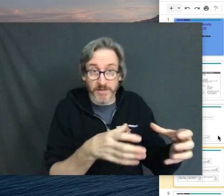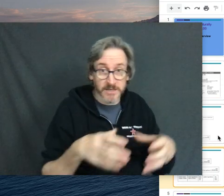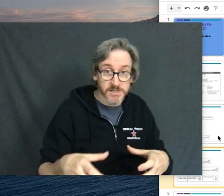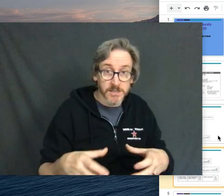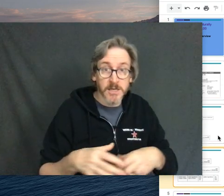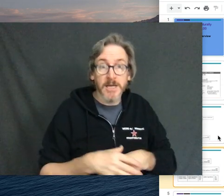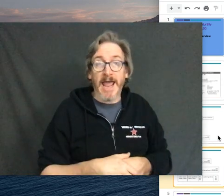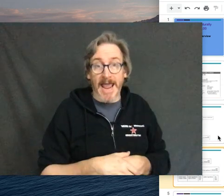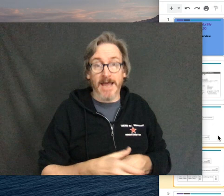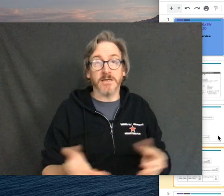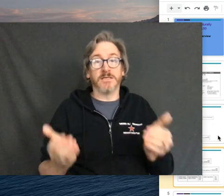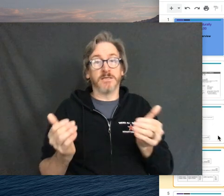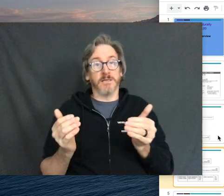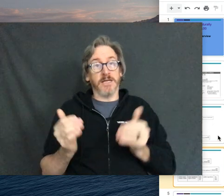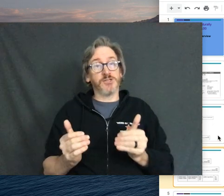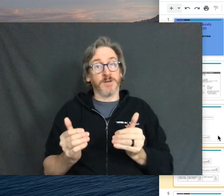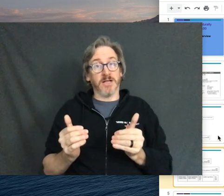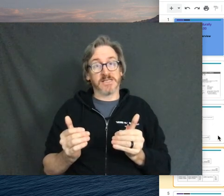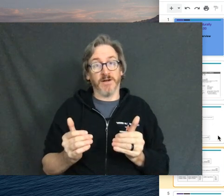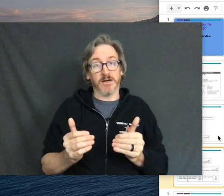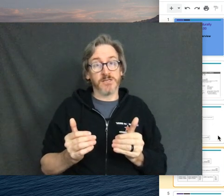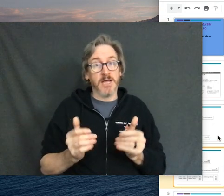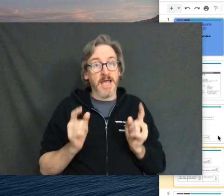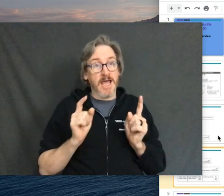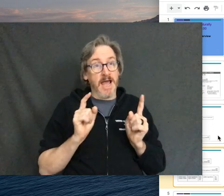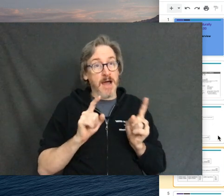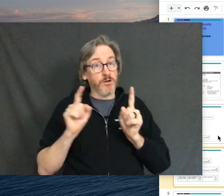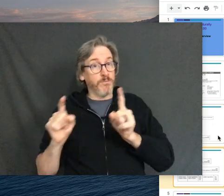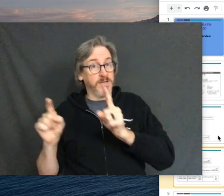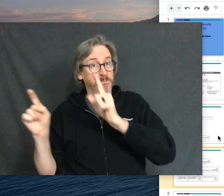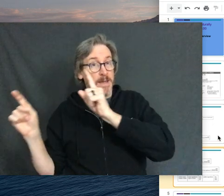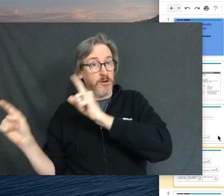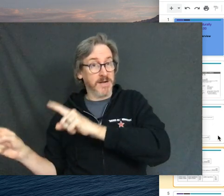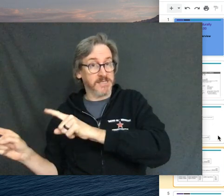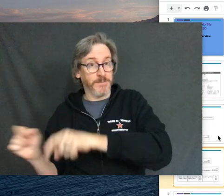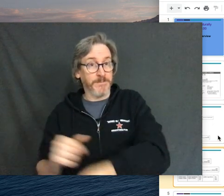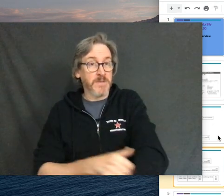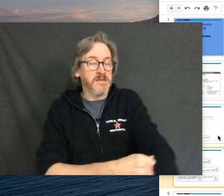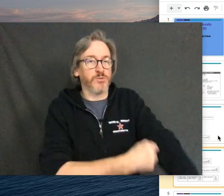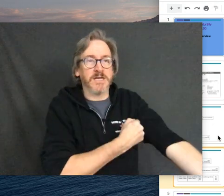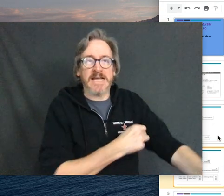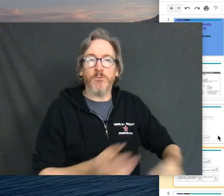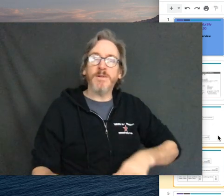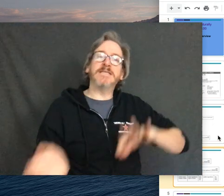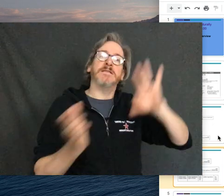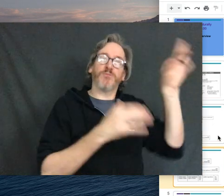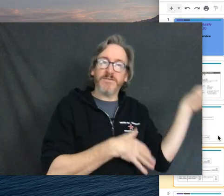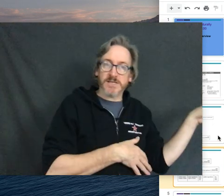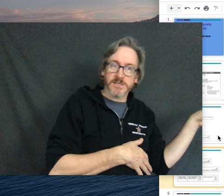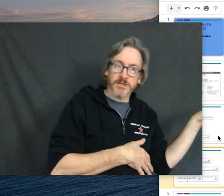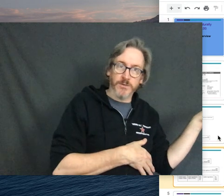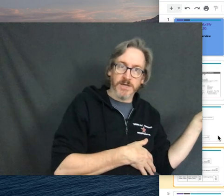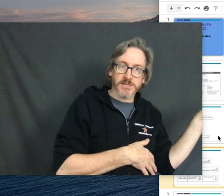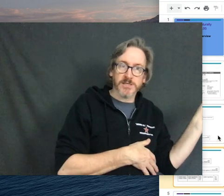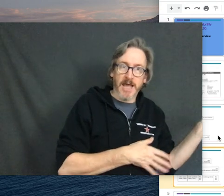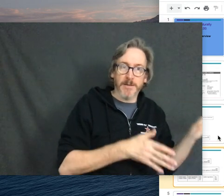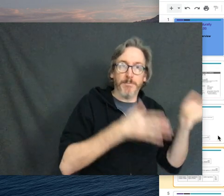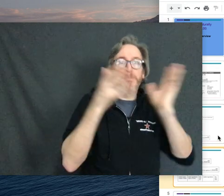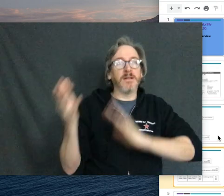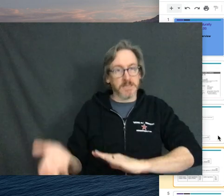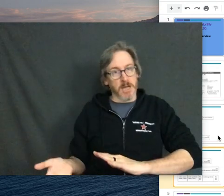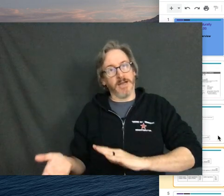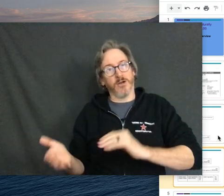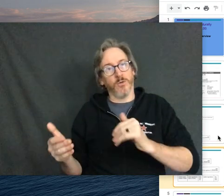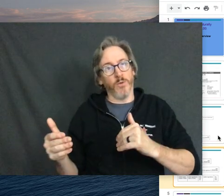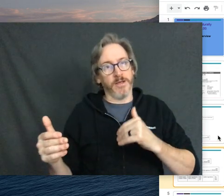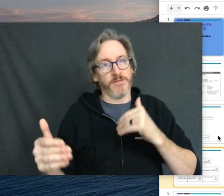you put things, and instrument classifiers, how to make a recipe. So we're going to take what we did in the previous units and